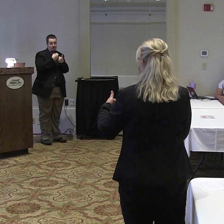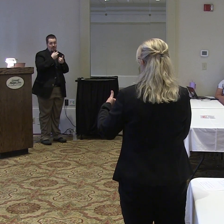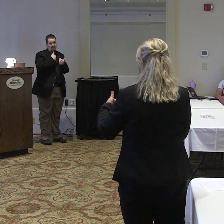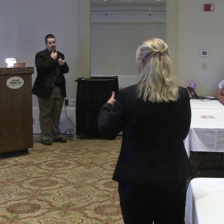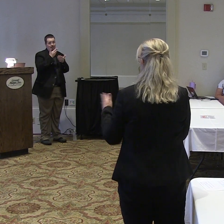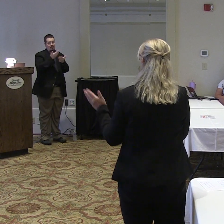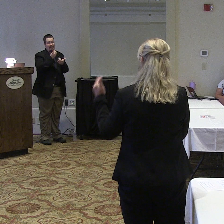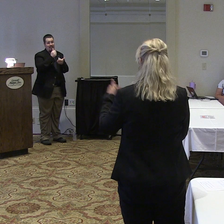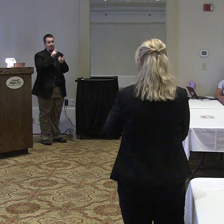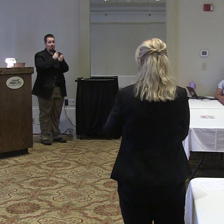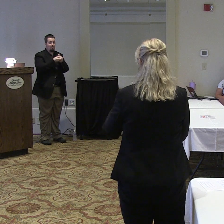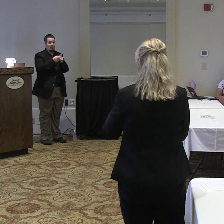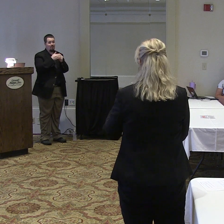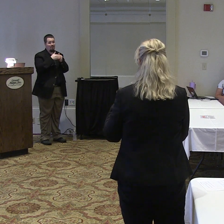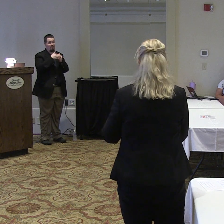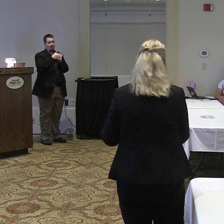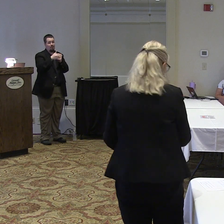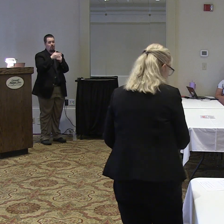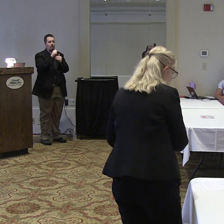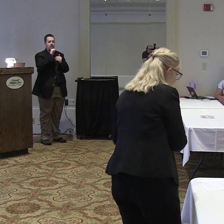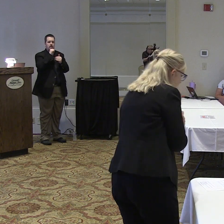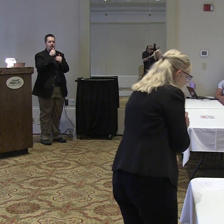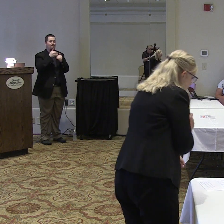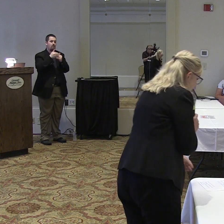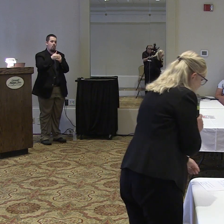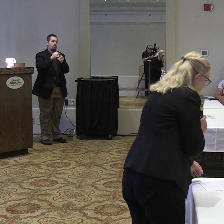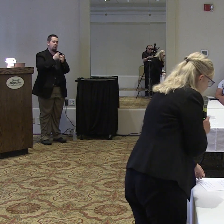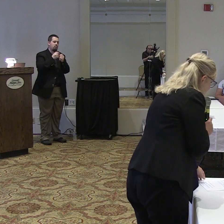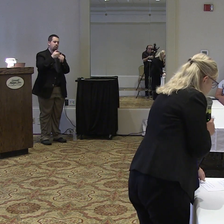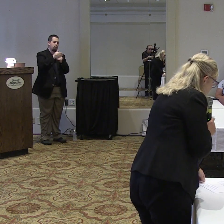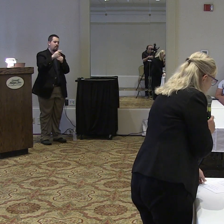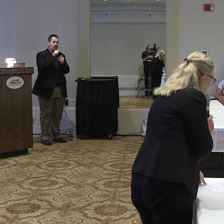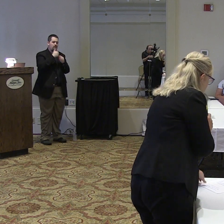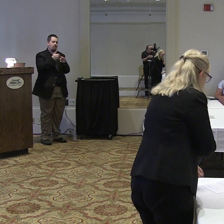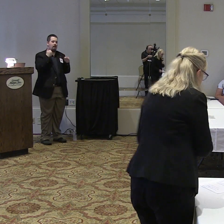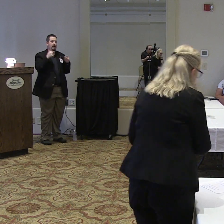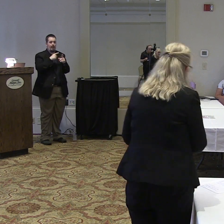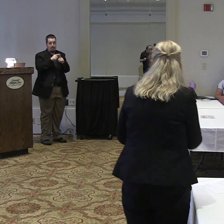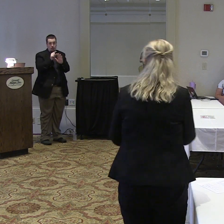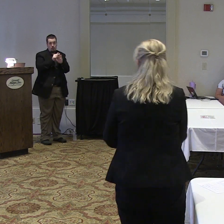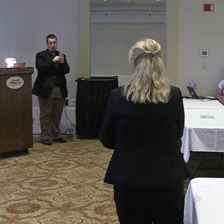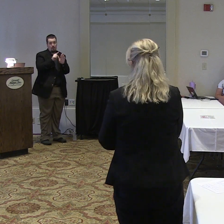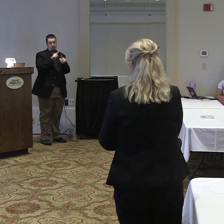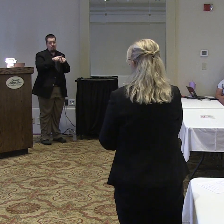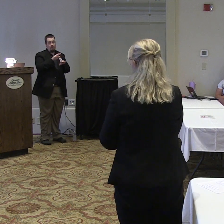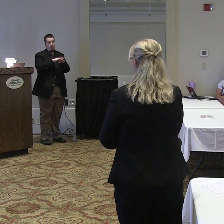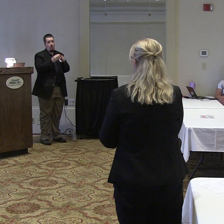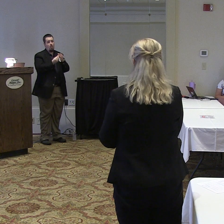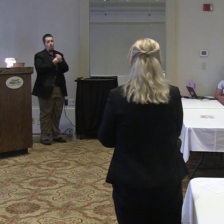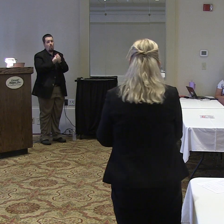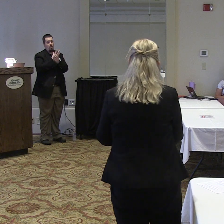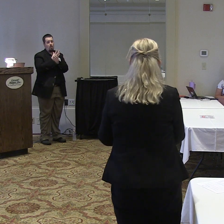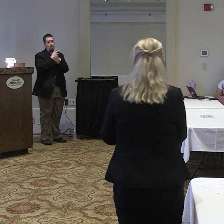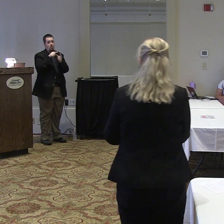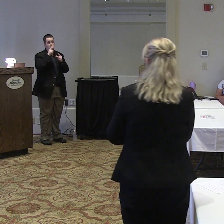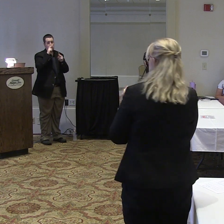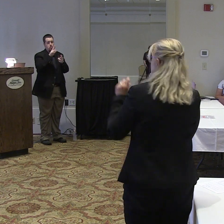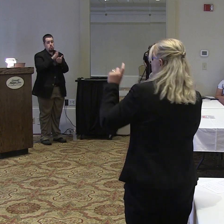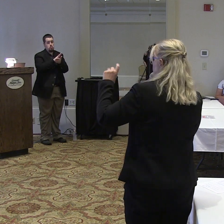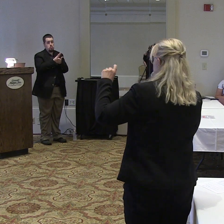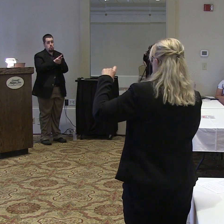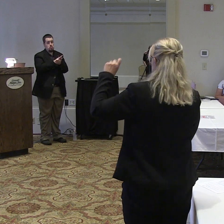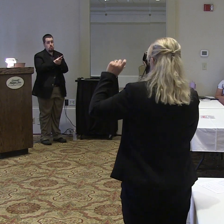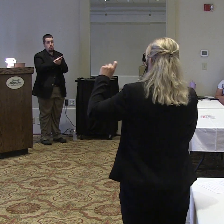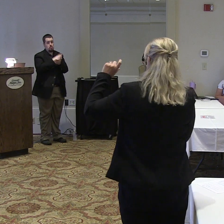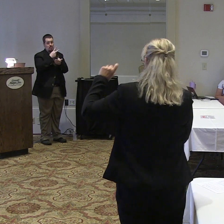would suggest any change would be going forward and not backward but grades should be based on growth when you look at a school